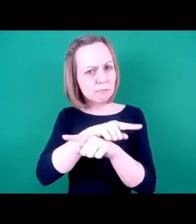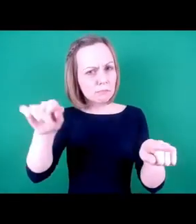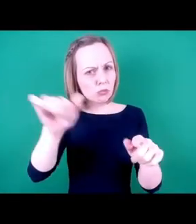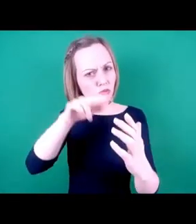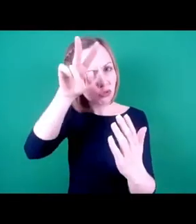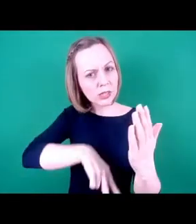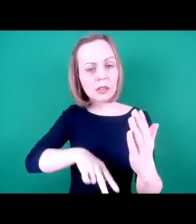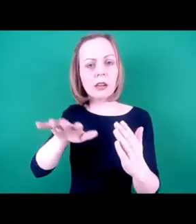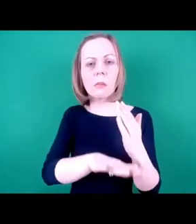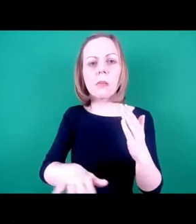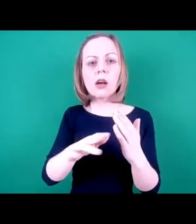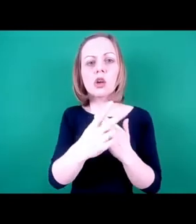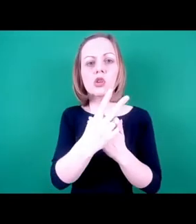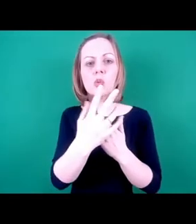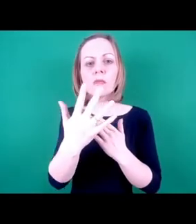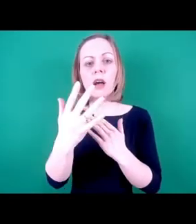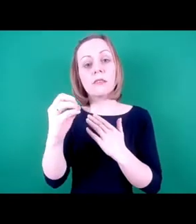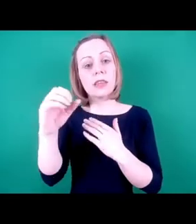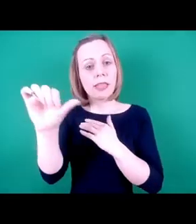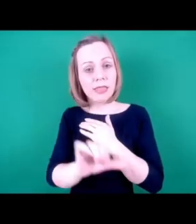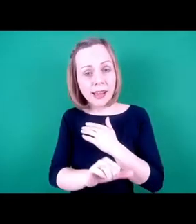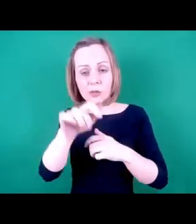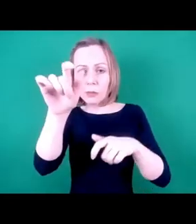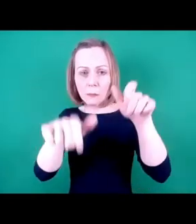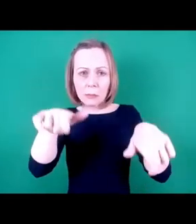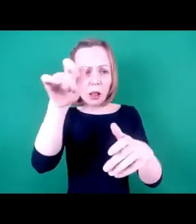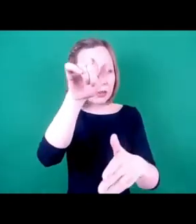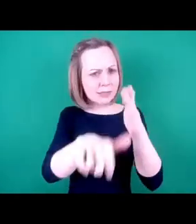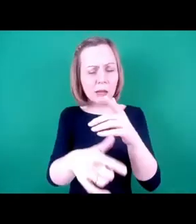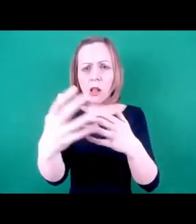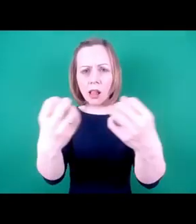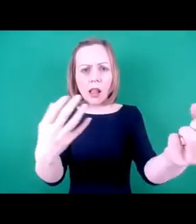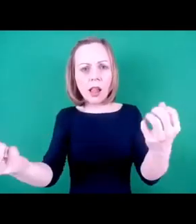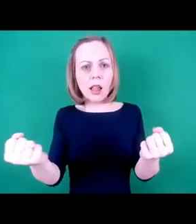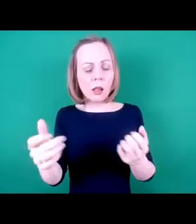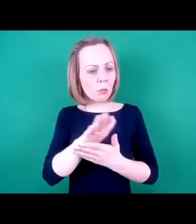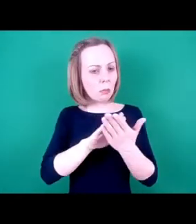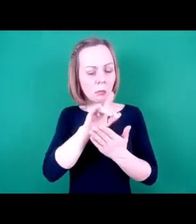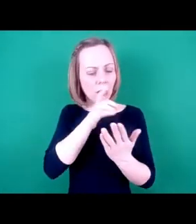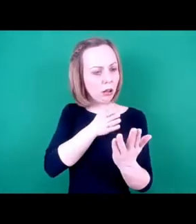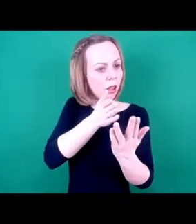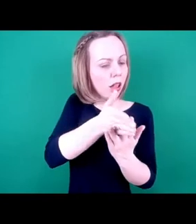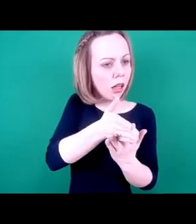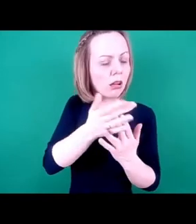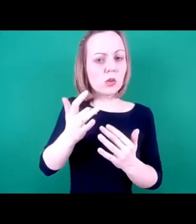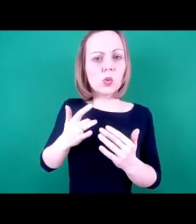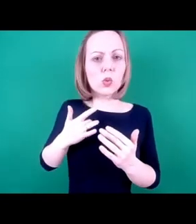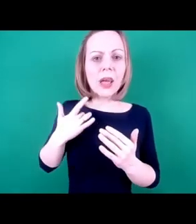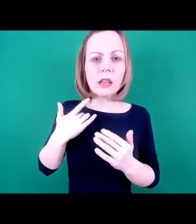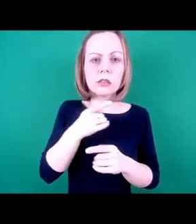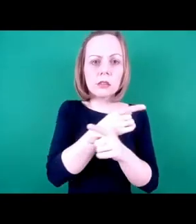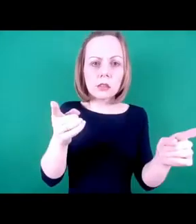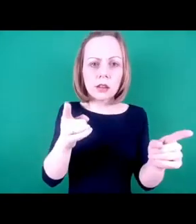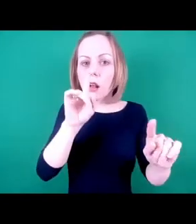250,000 disabled people in the UK who can't use standard accessible toilets. It also